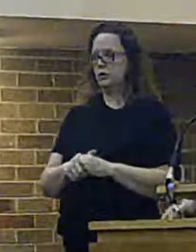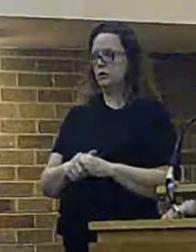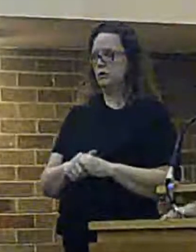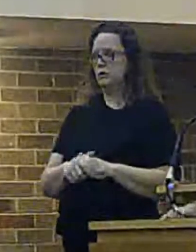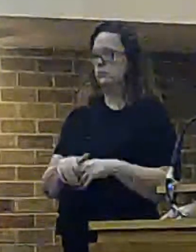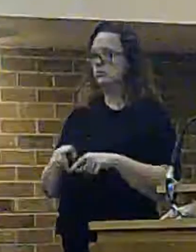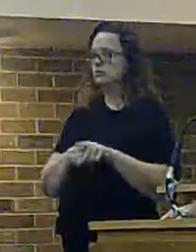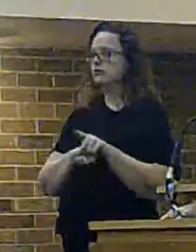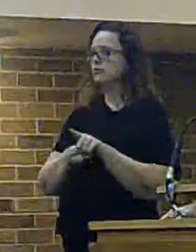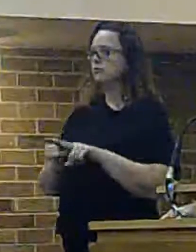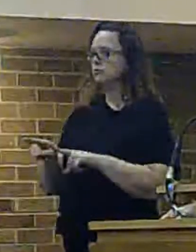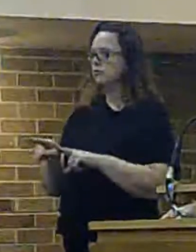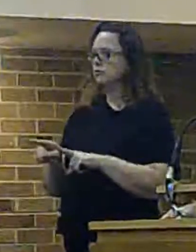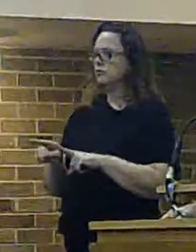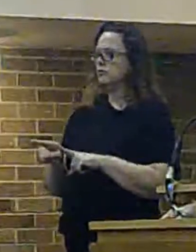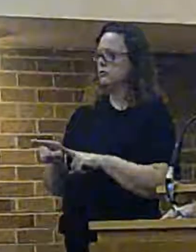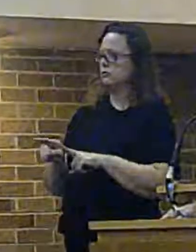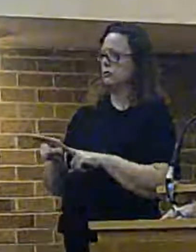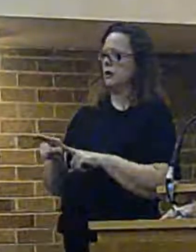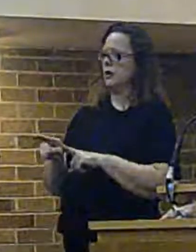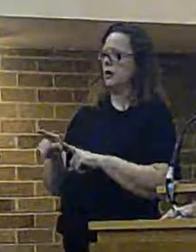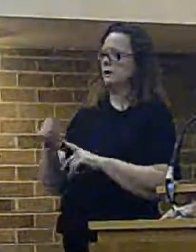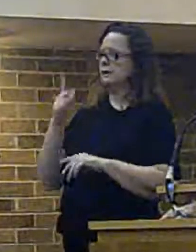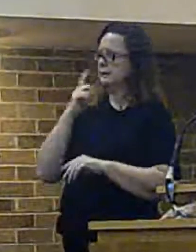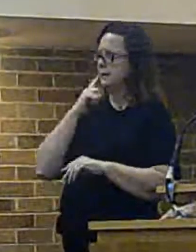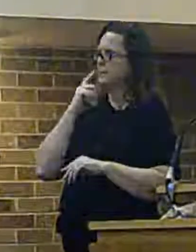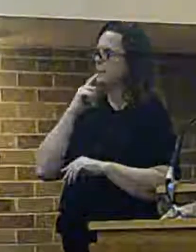consistent and keep it simple. We've used the same. that So? Thanks. I looking for people like that. Thank